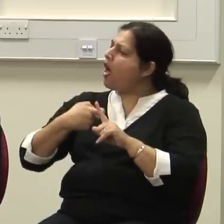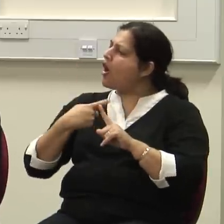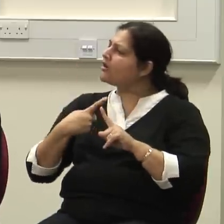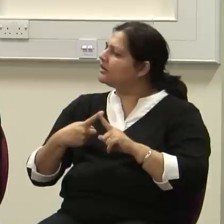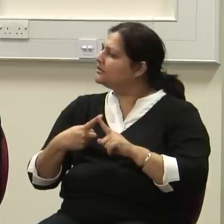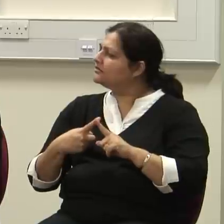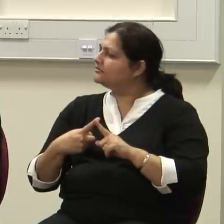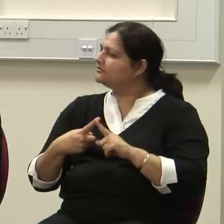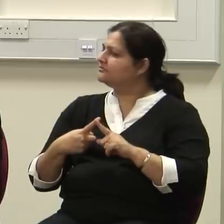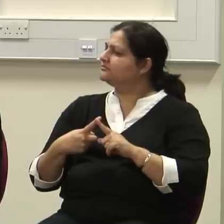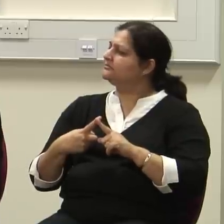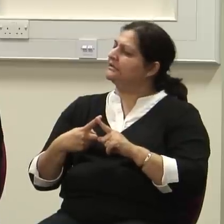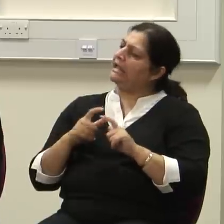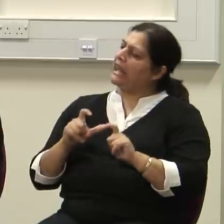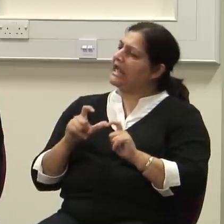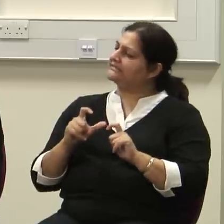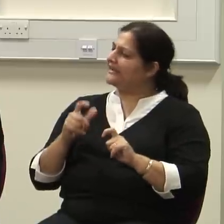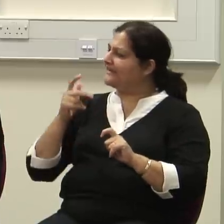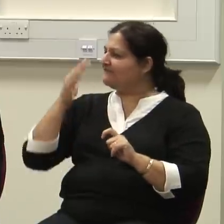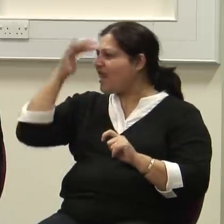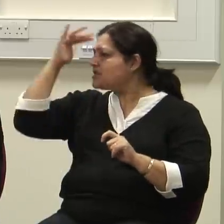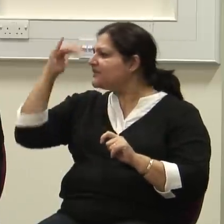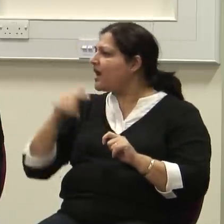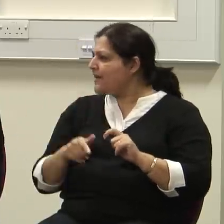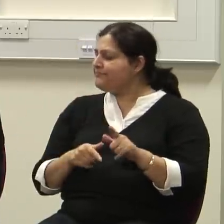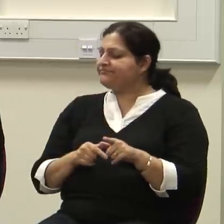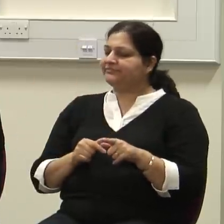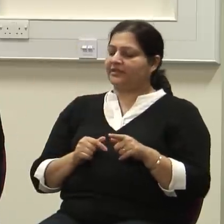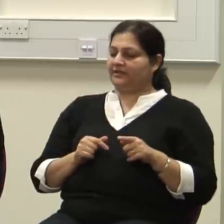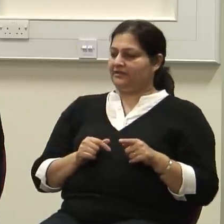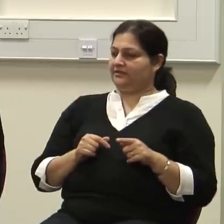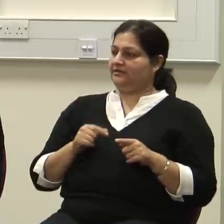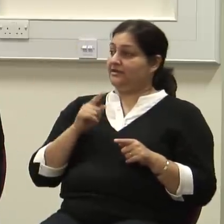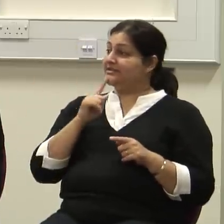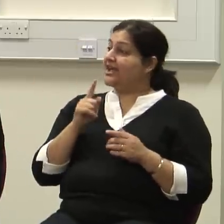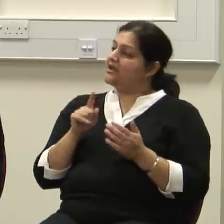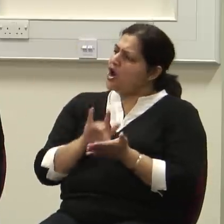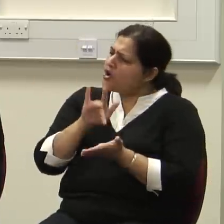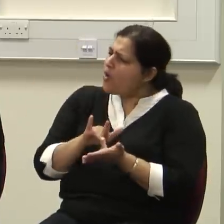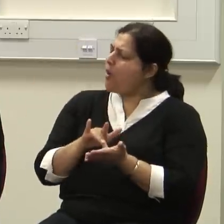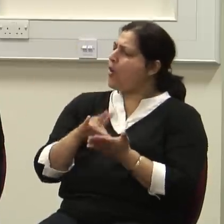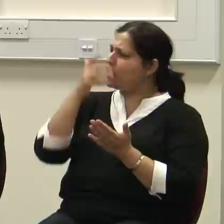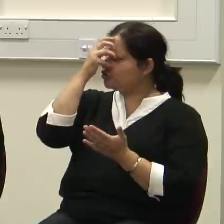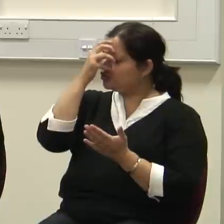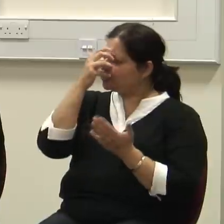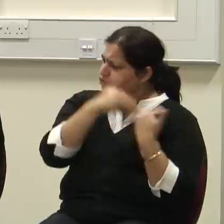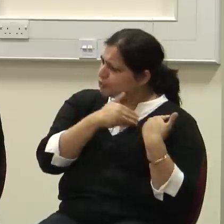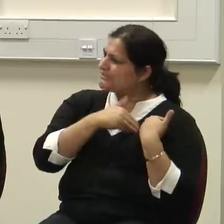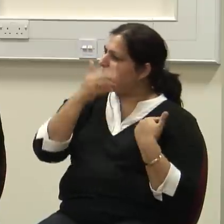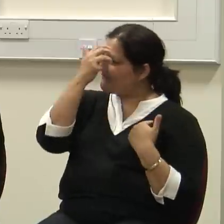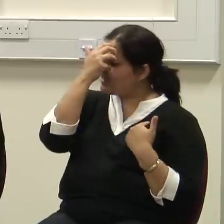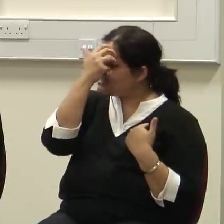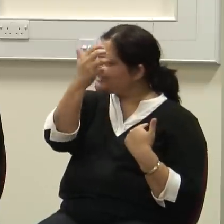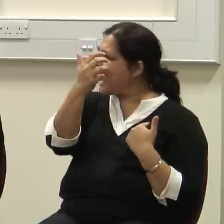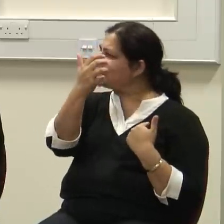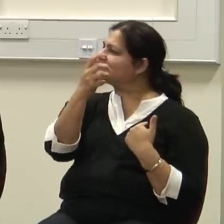philosopher, legal philosopher, the duty, the core duty of the state, of the government is to protect